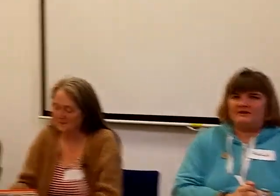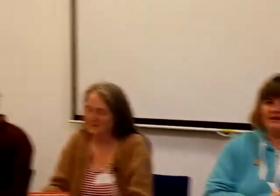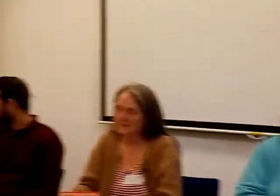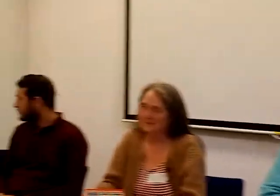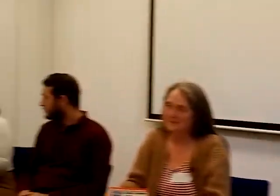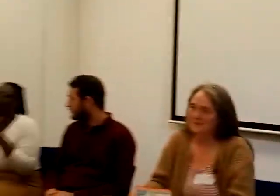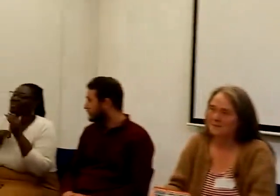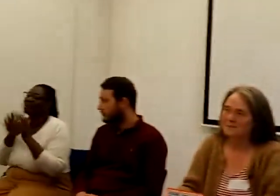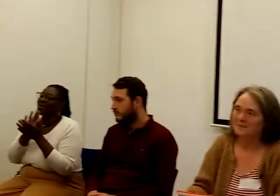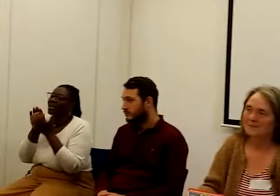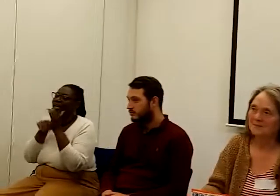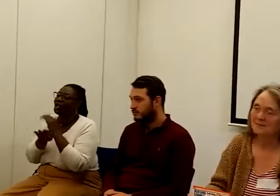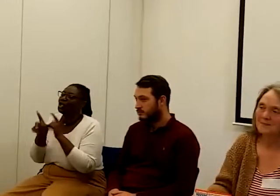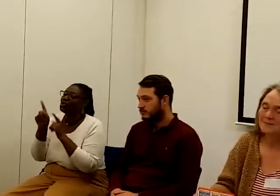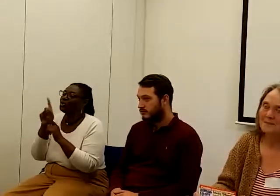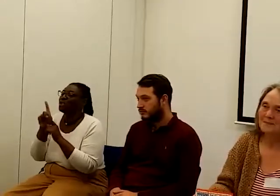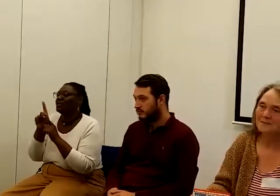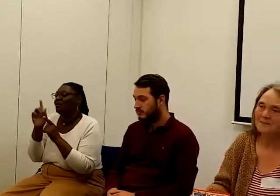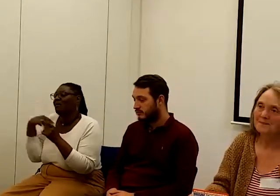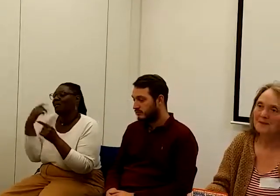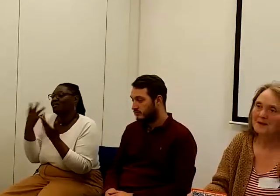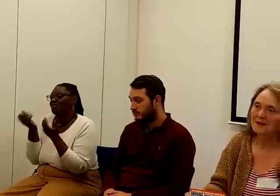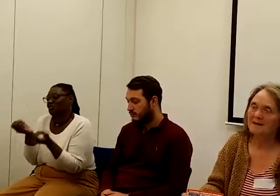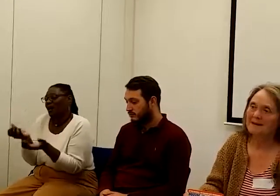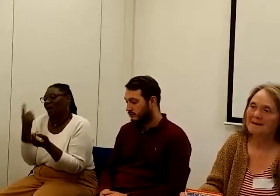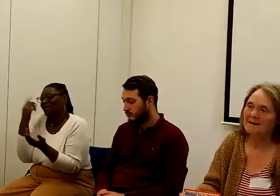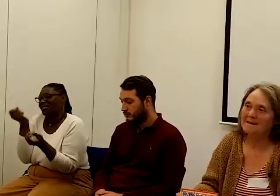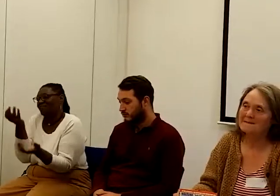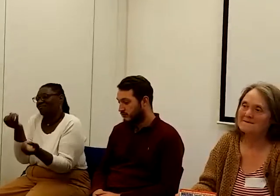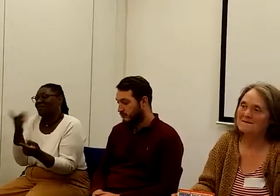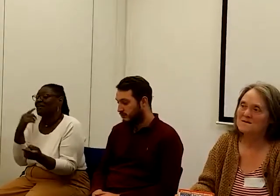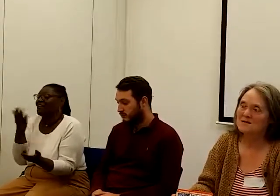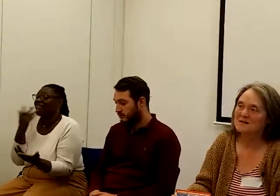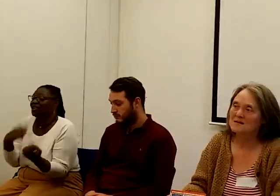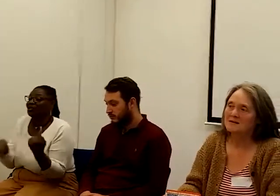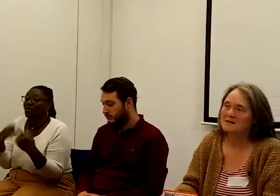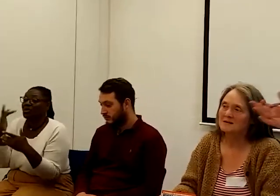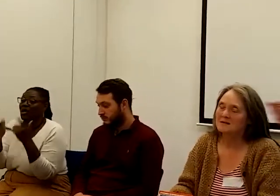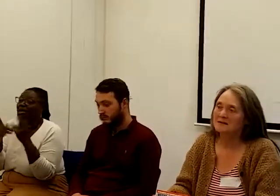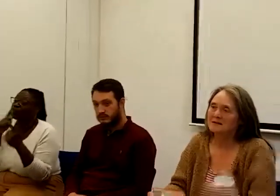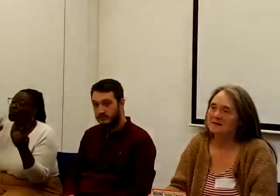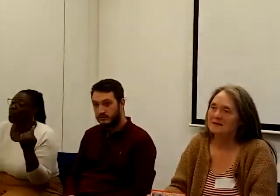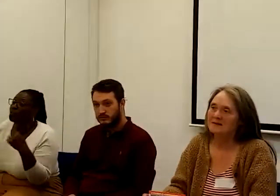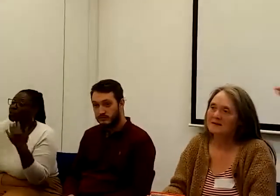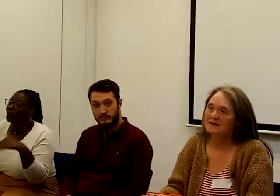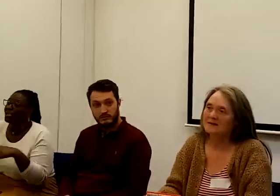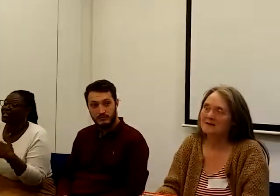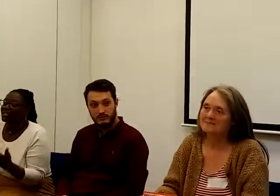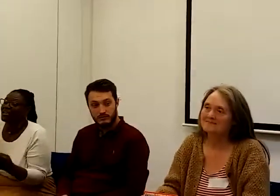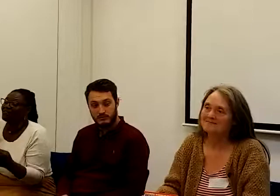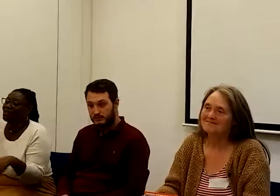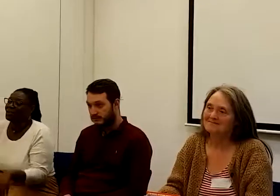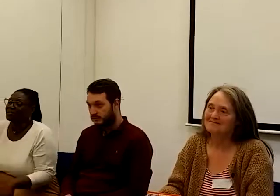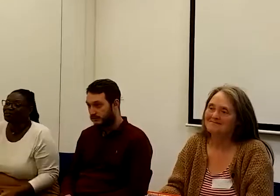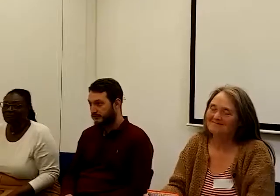Inclusion London to feed your ideas in. And thanks to everyone online watching and to all of you who need to be coming. Thank you.